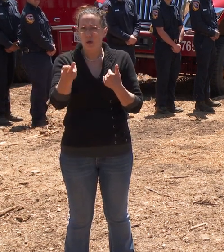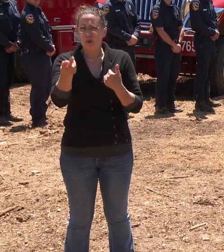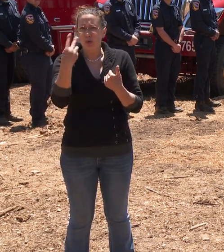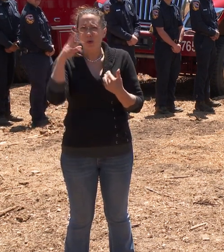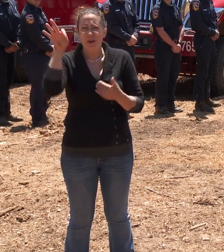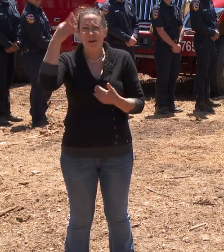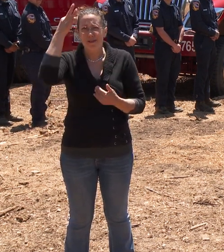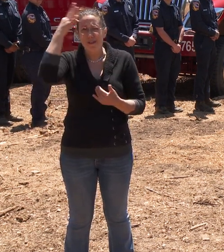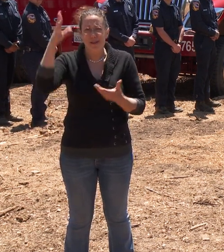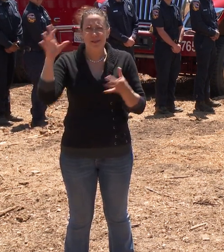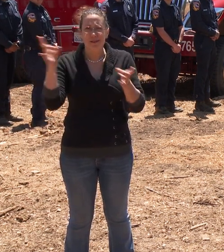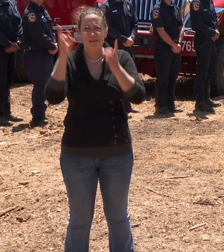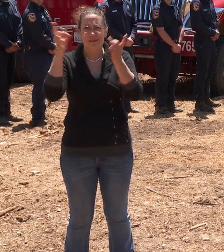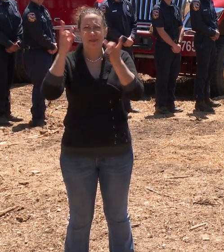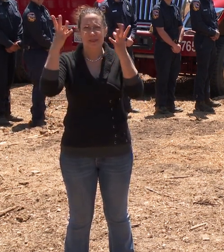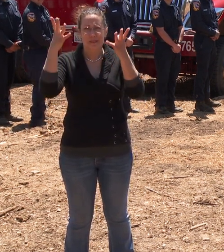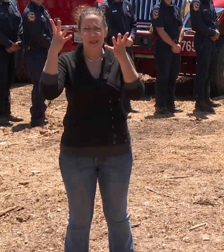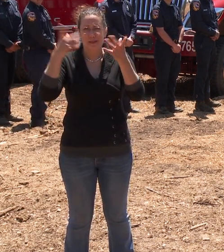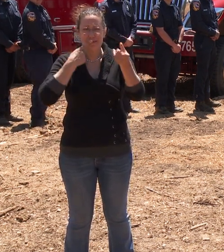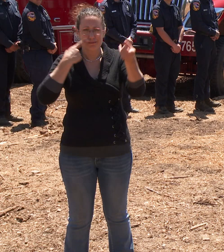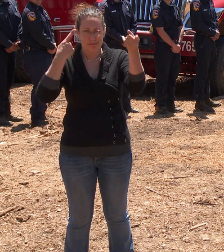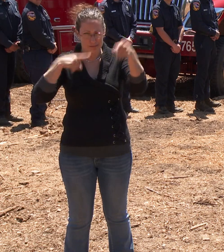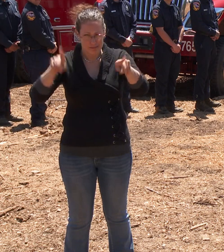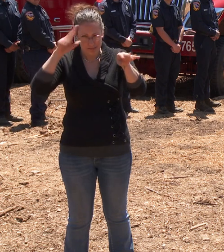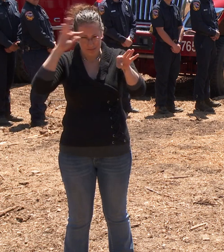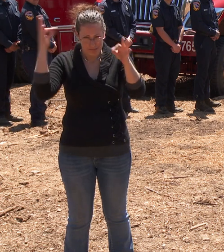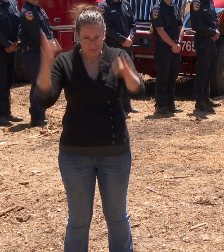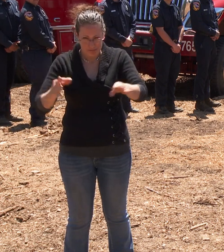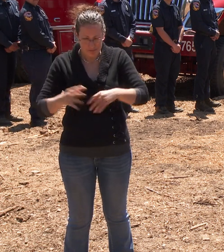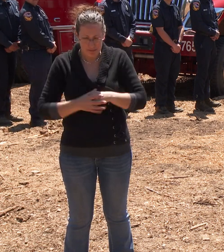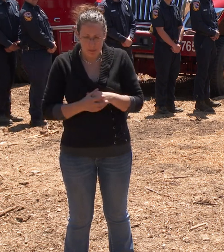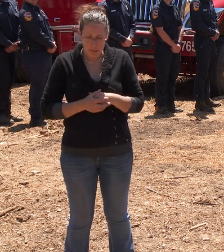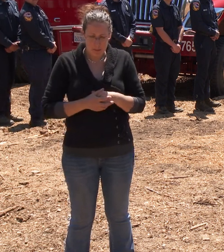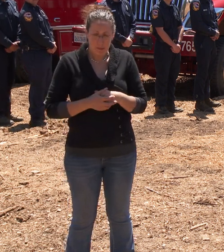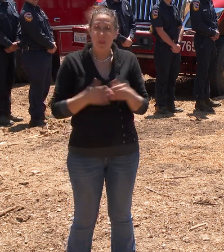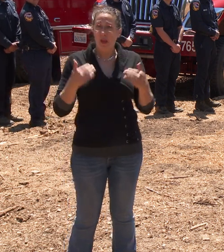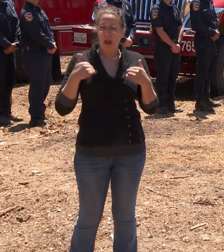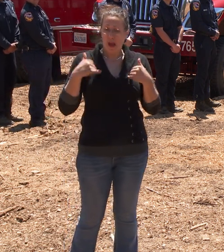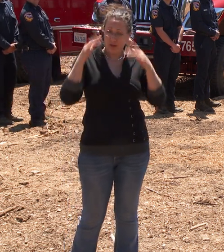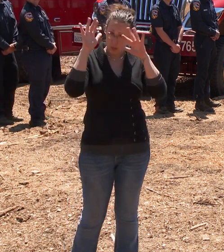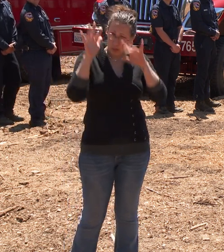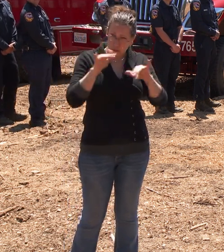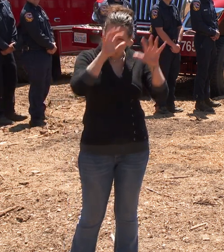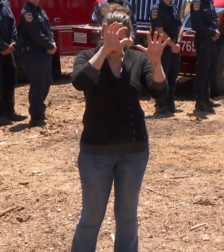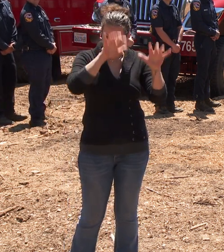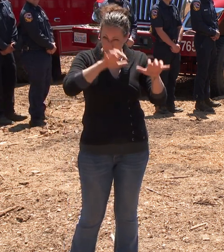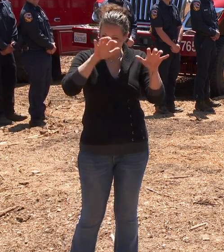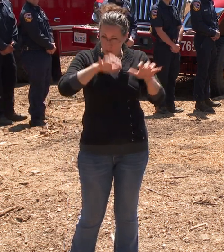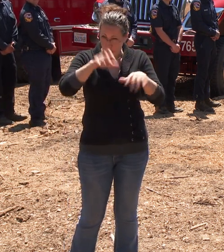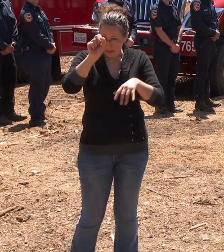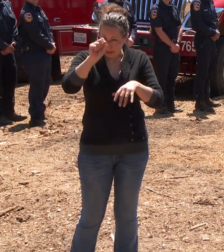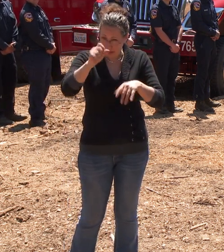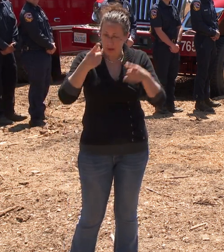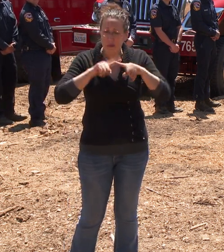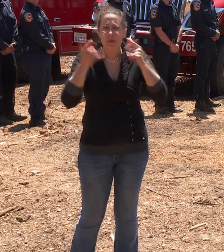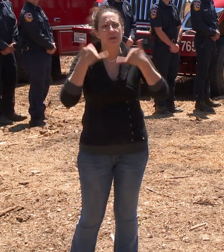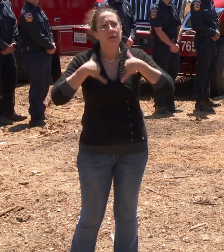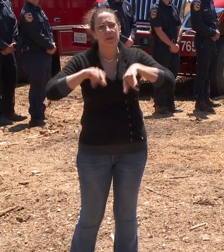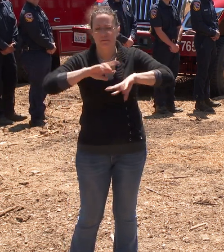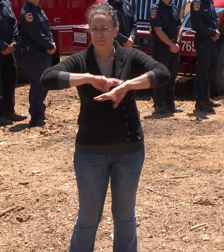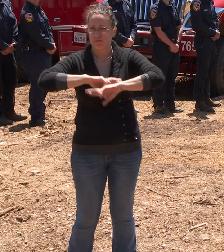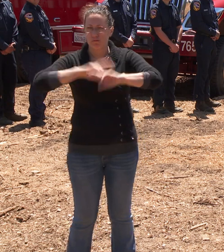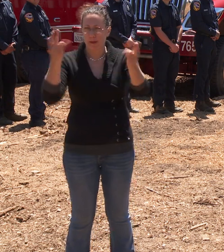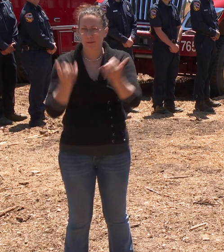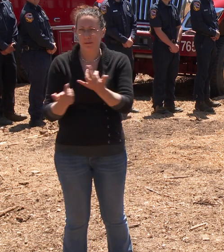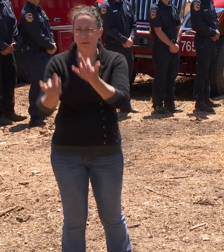disasters. We also know that despite that rainfall and snow from these storms, we must be prepared for